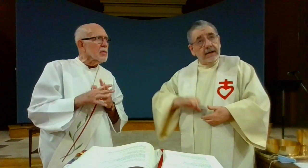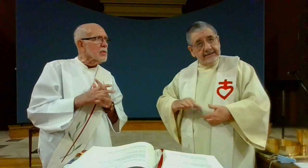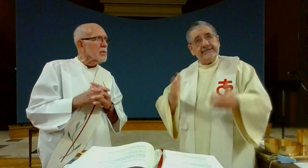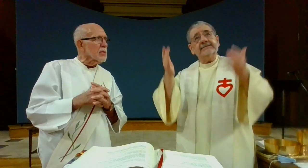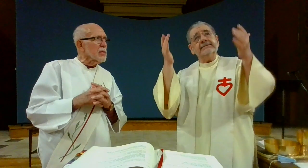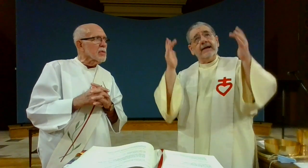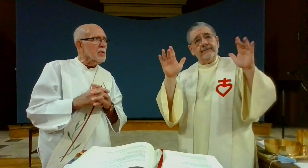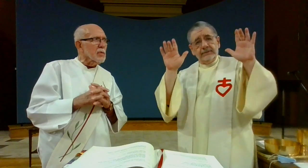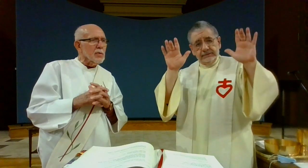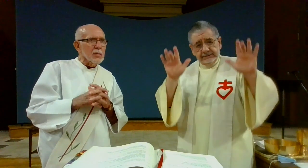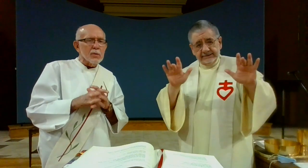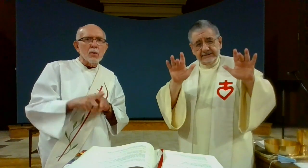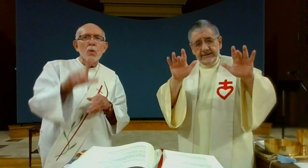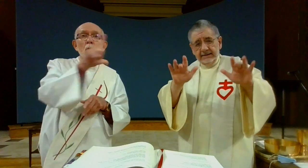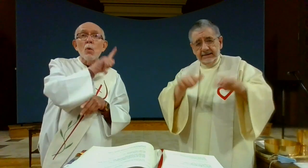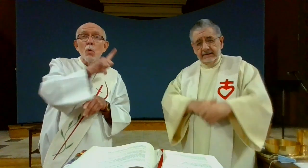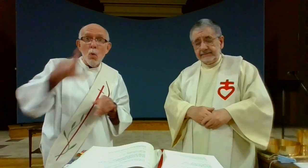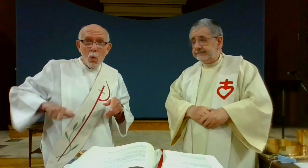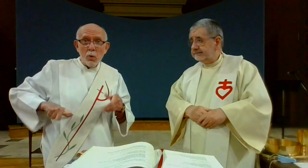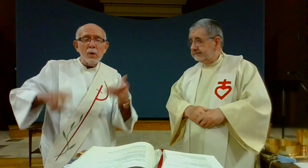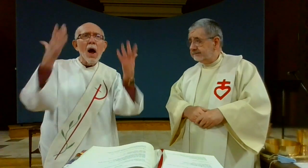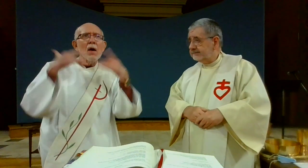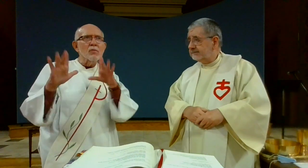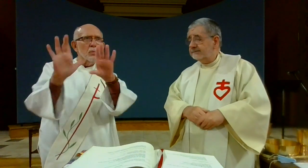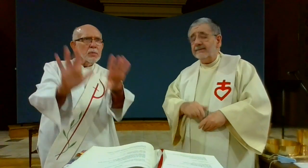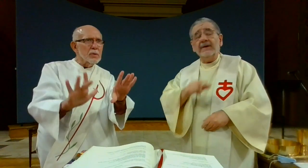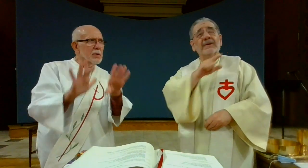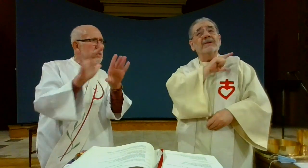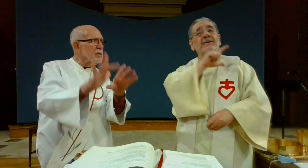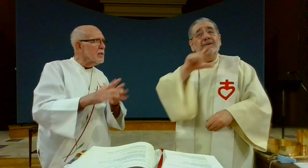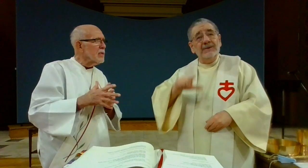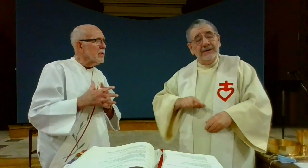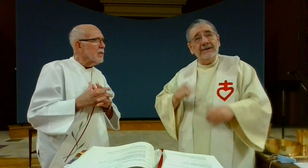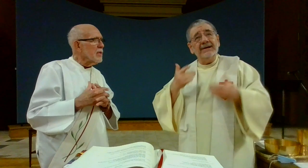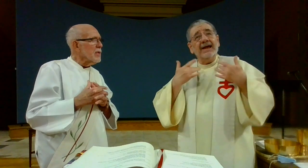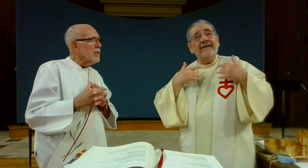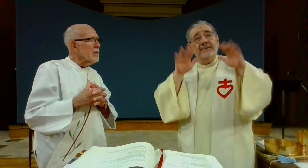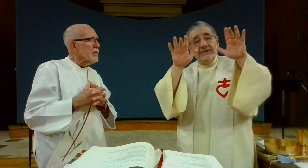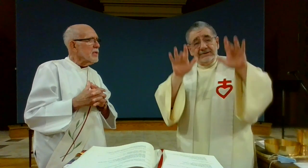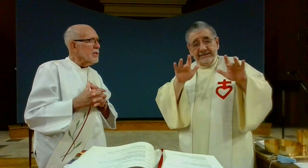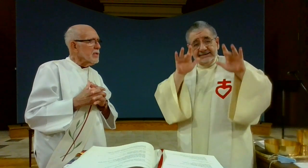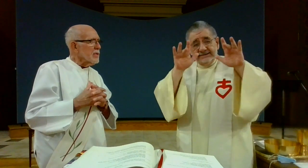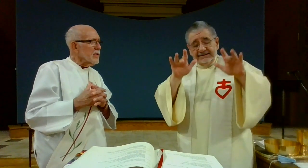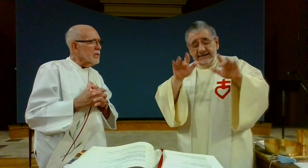Christ, have mercy. Christ, have mercy. Lord, have mercy.